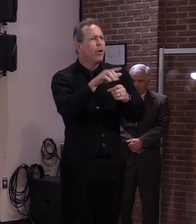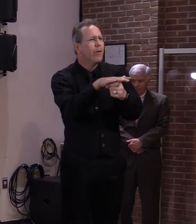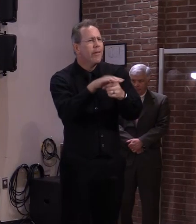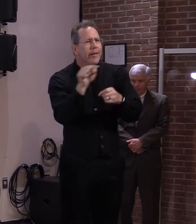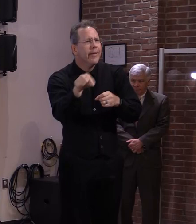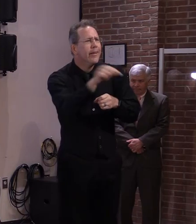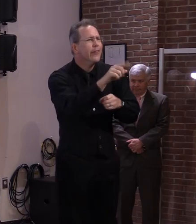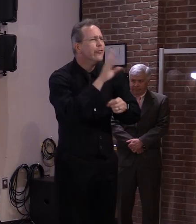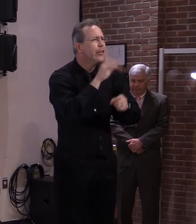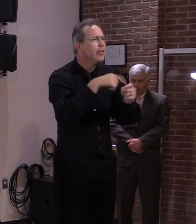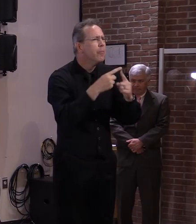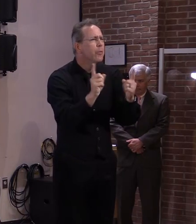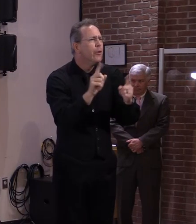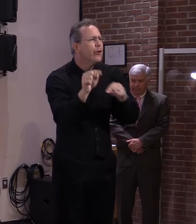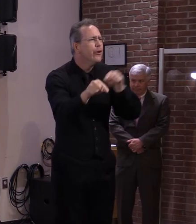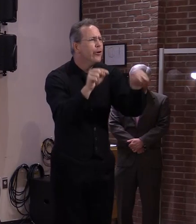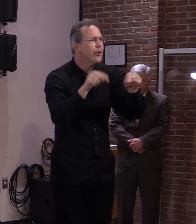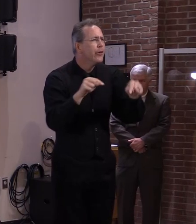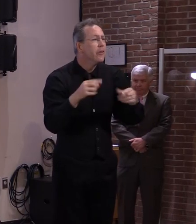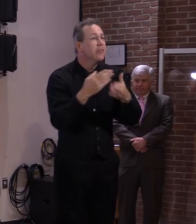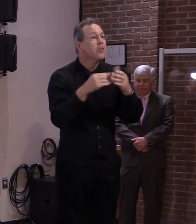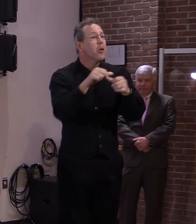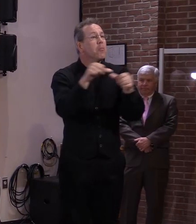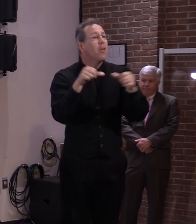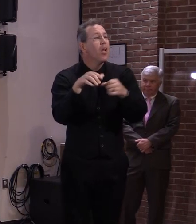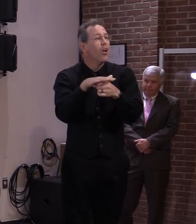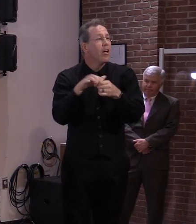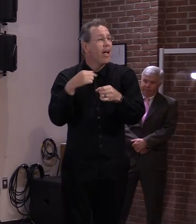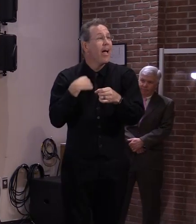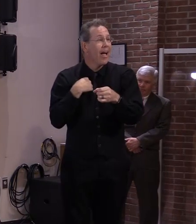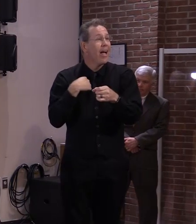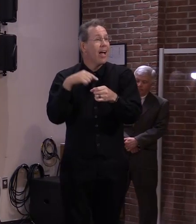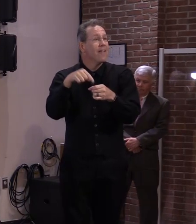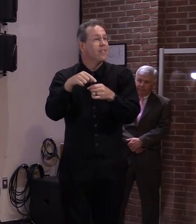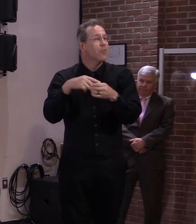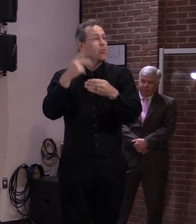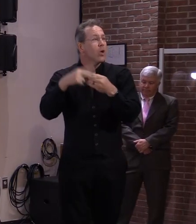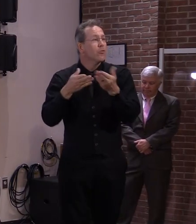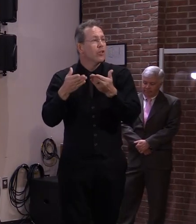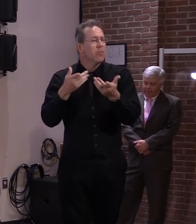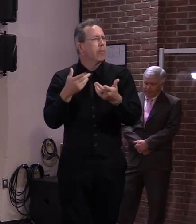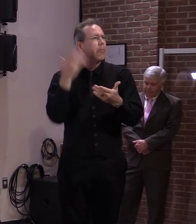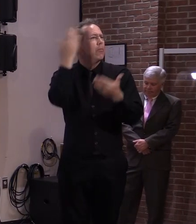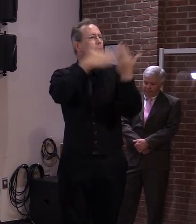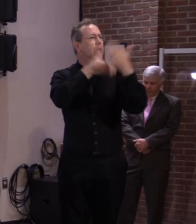may not be apparent. So we'd be happy to look into that for you.